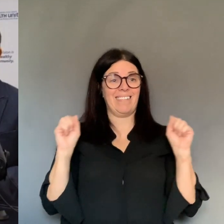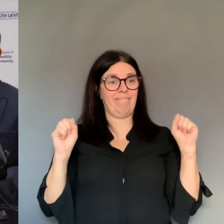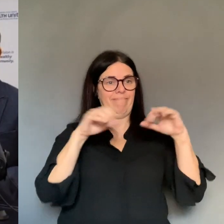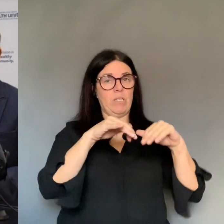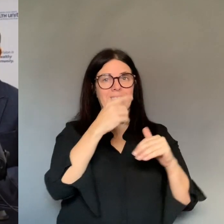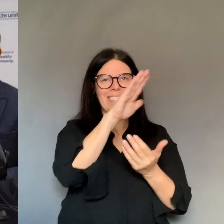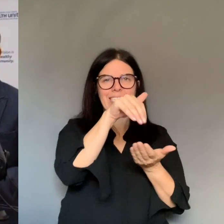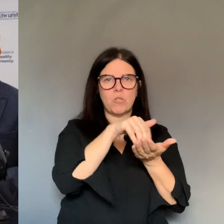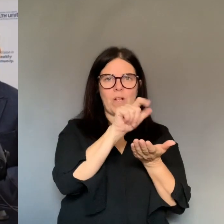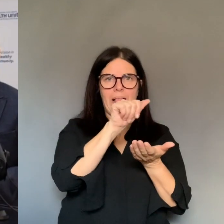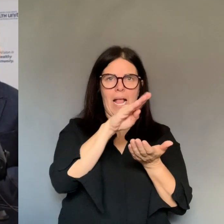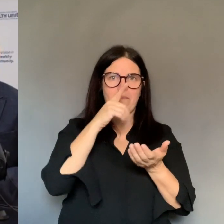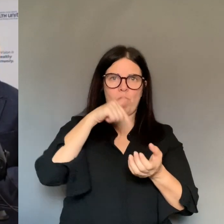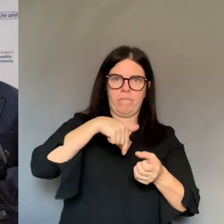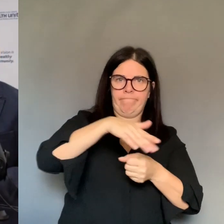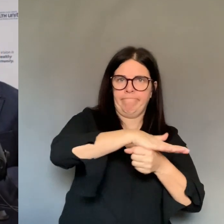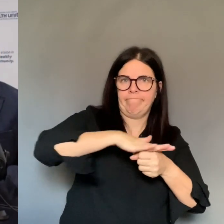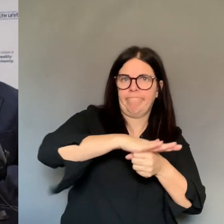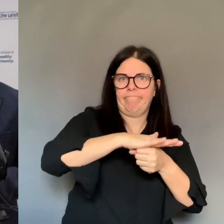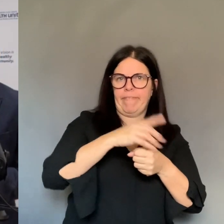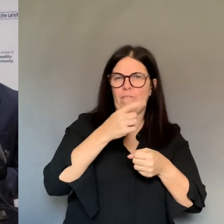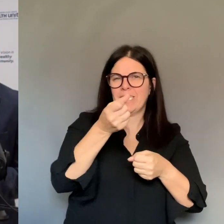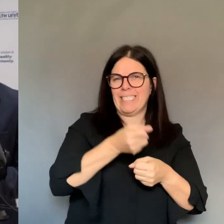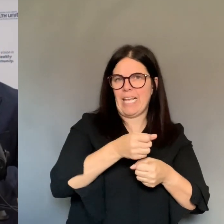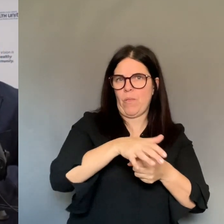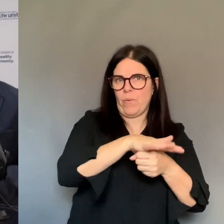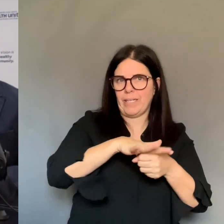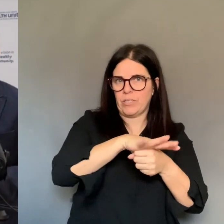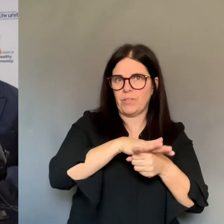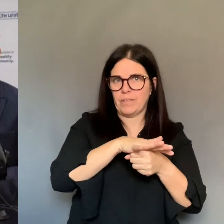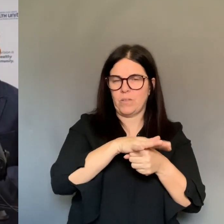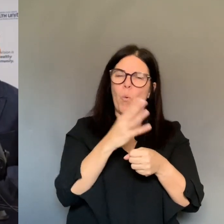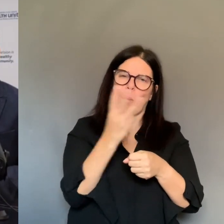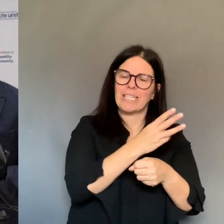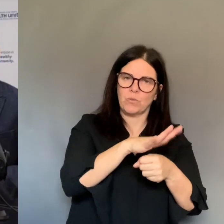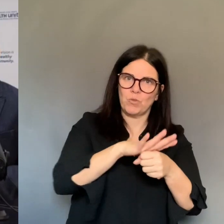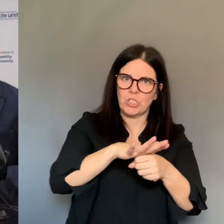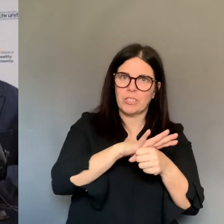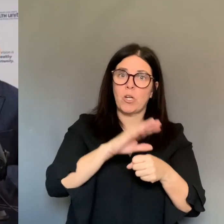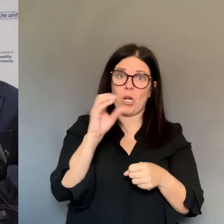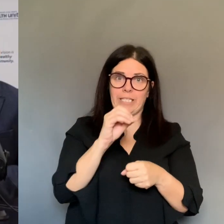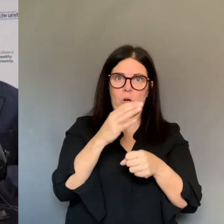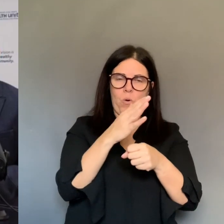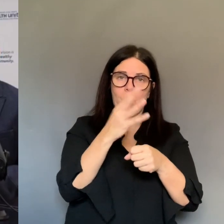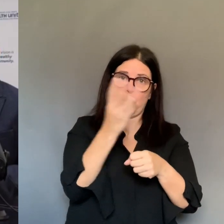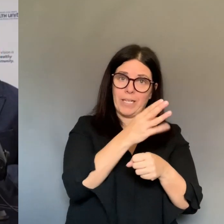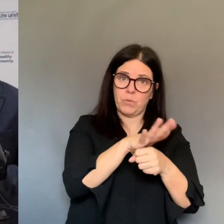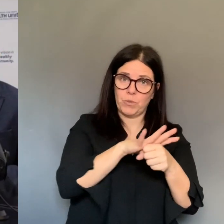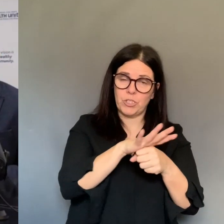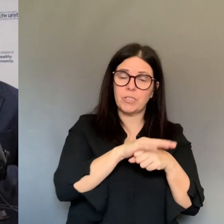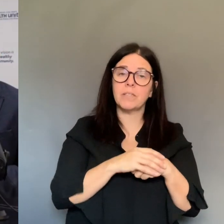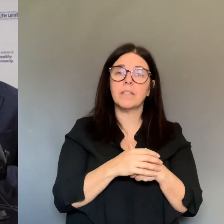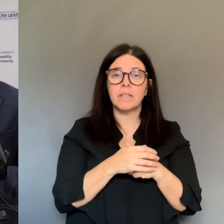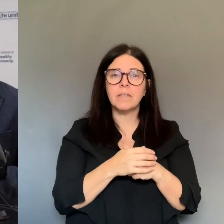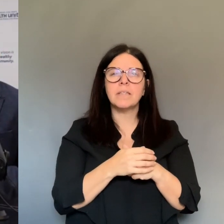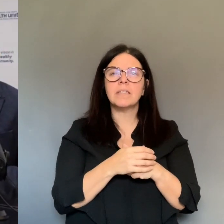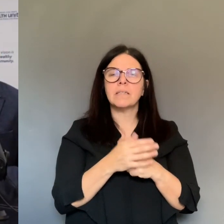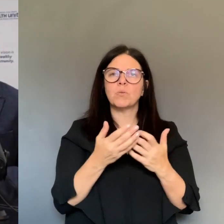capacity is pretty much along the same lines for every day for our region. So I'm not worried that these are all pending. I think we